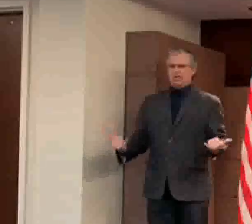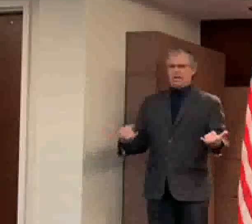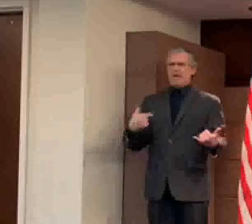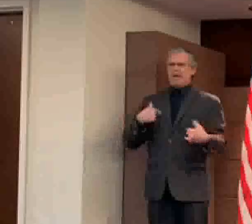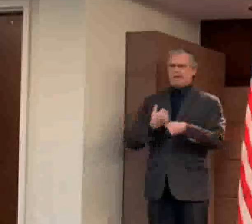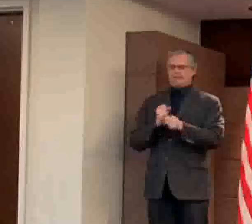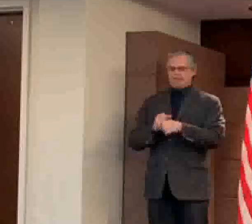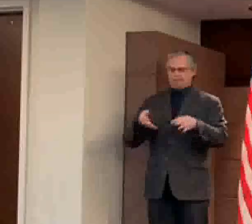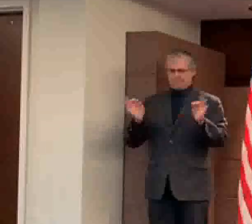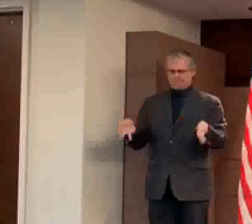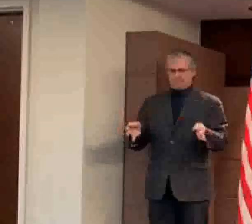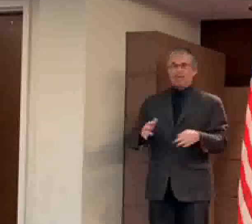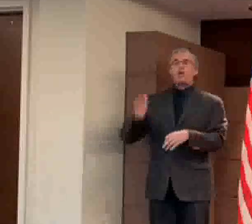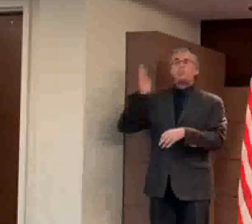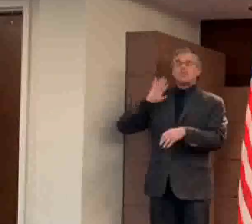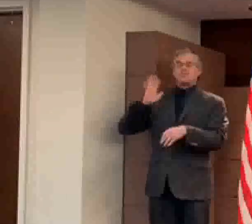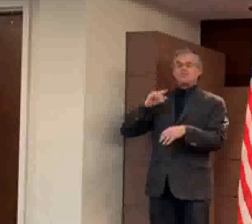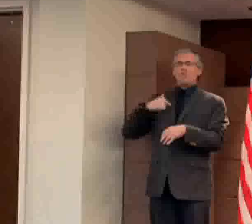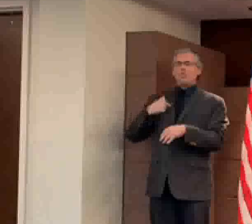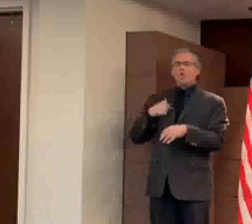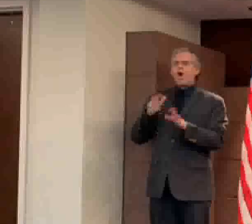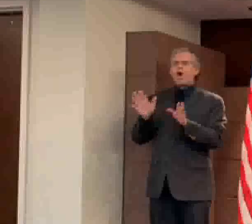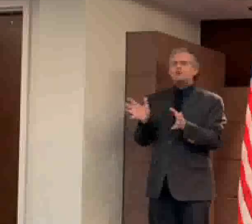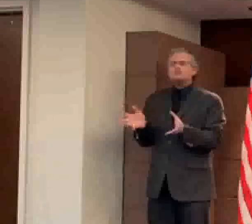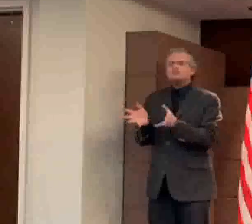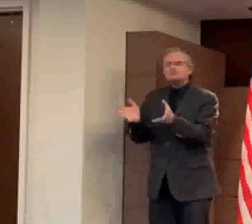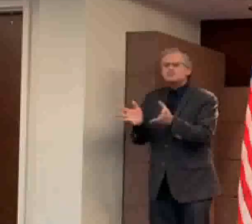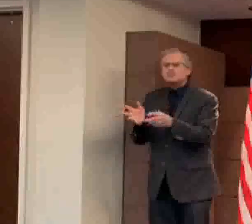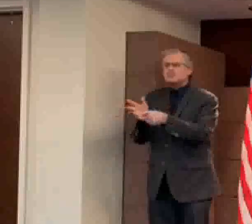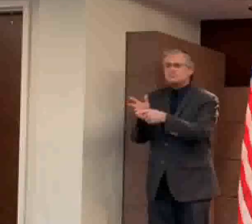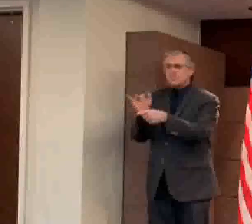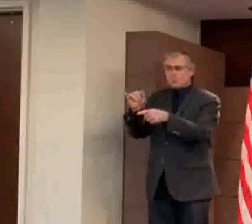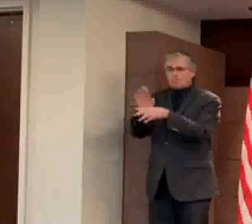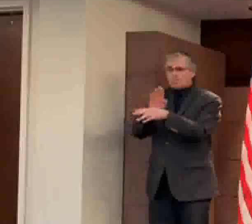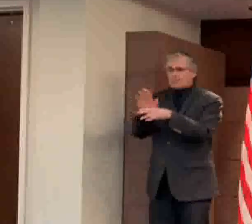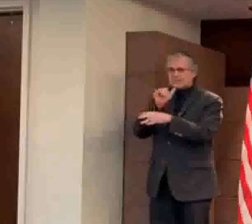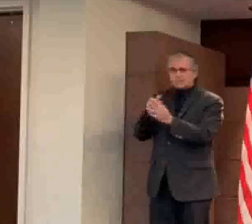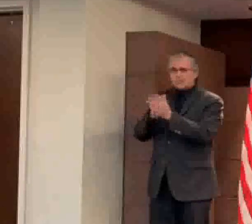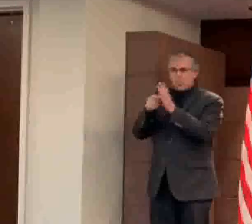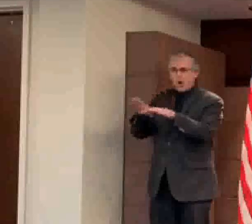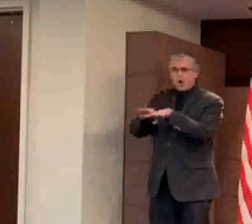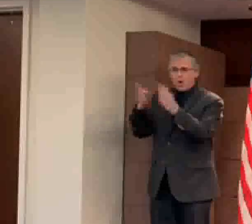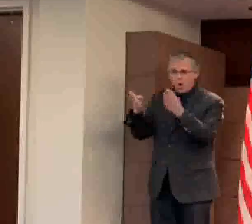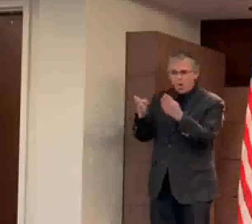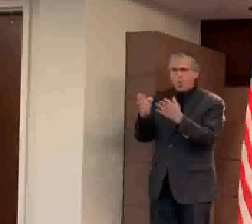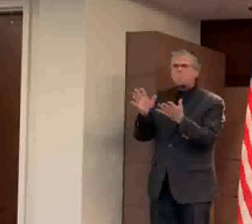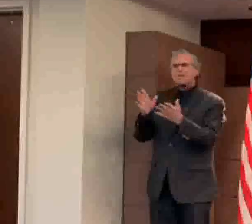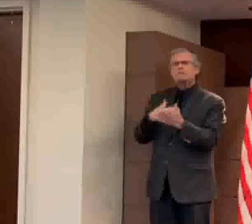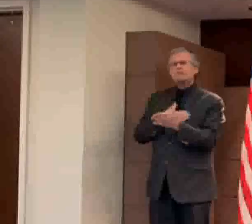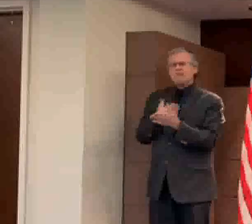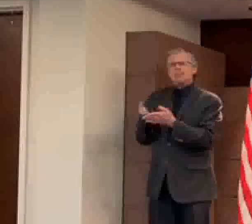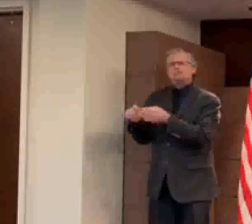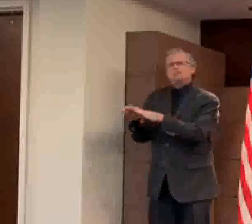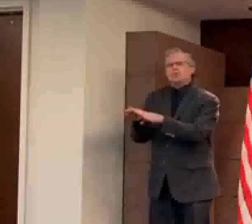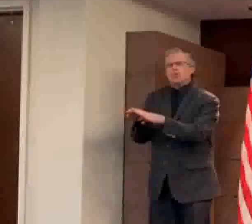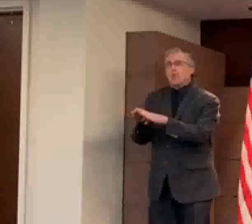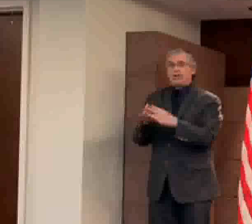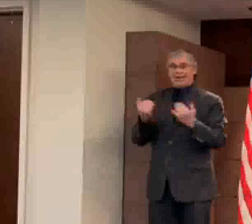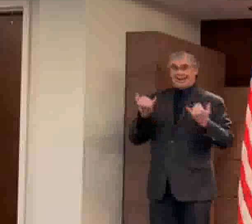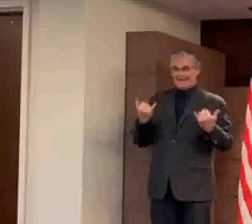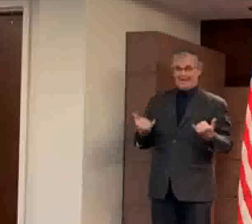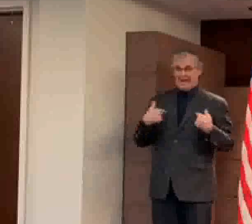asked non-essential businesses to close. Close their doors to the public. I am no longer asking them to do that. I am